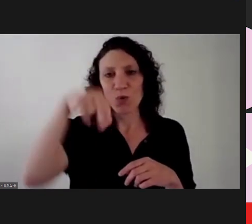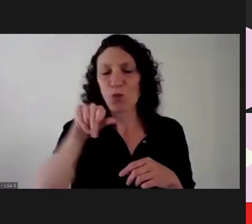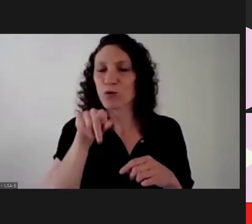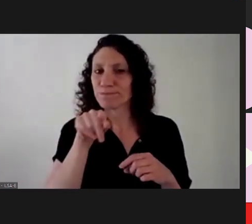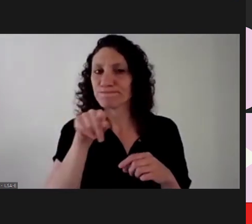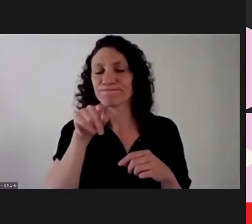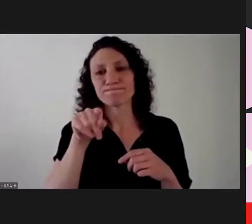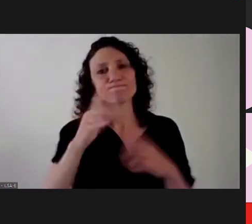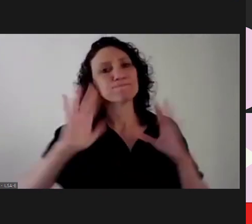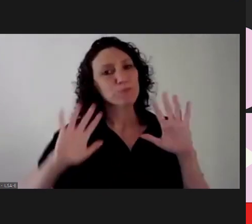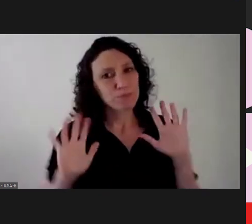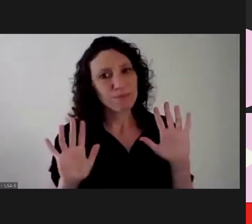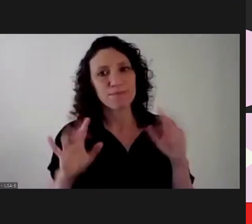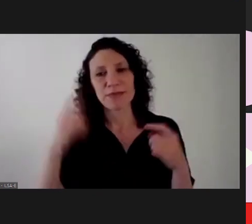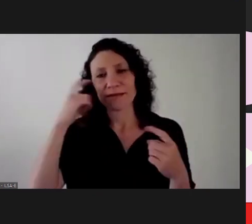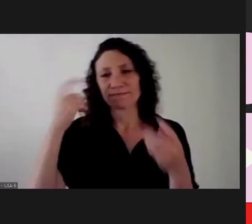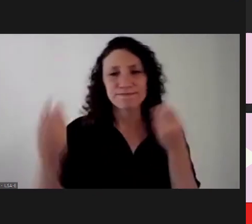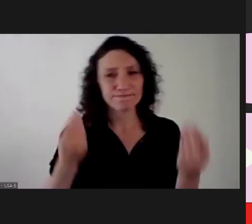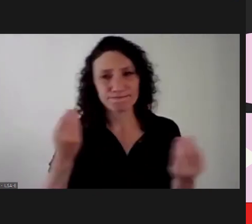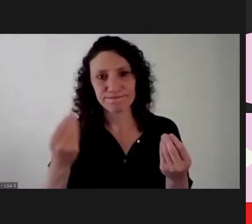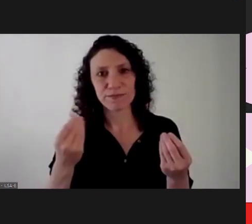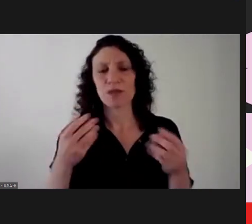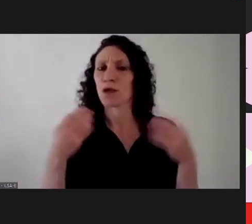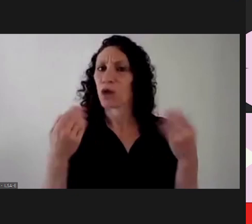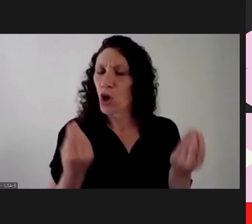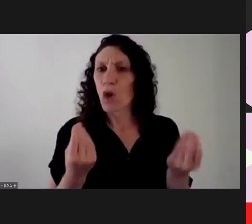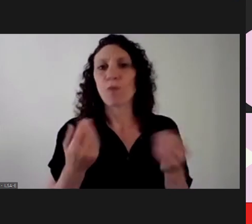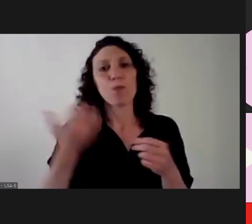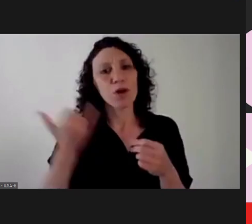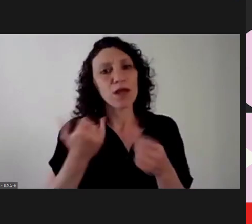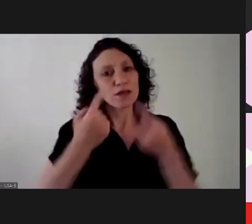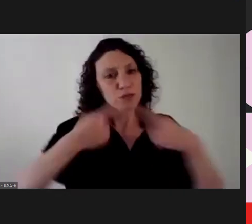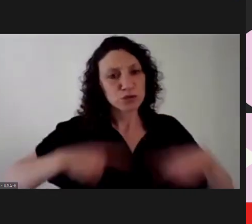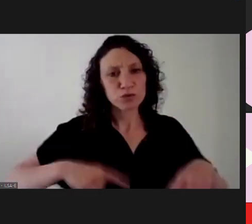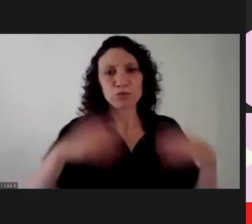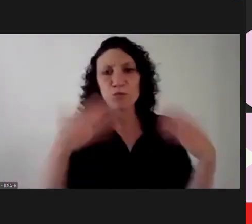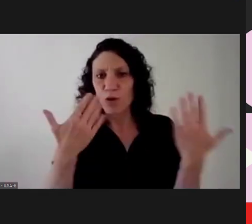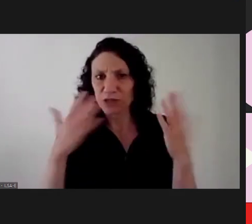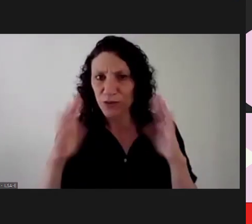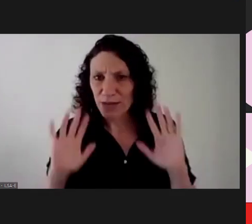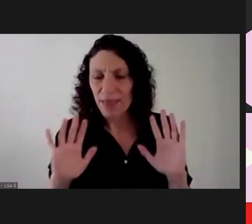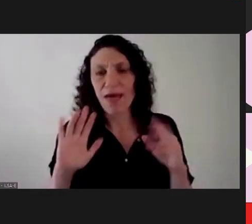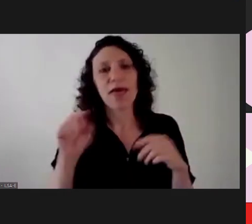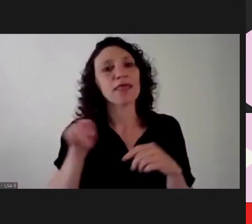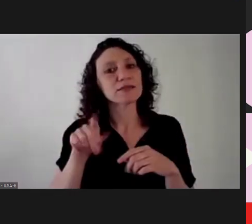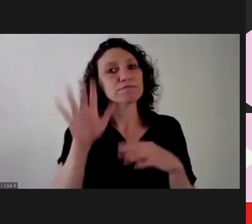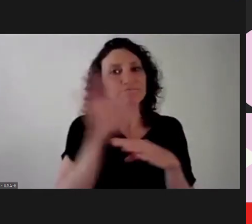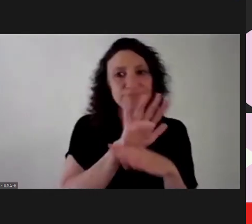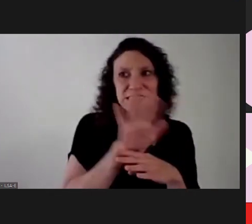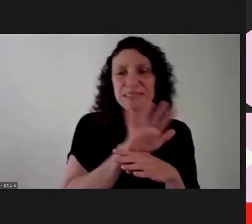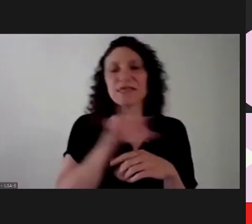our look to a problem, an unavoidable take. The imperatives that